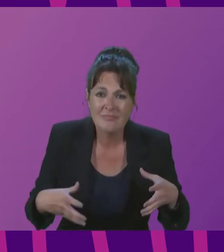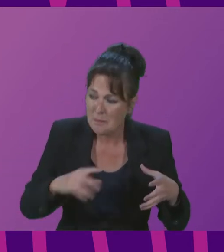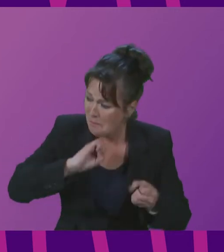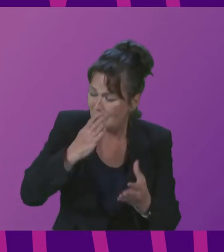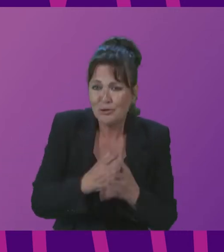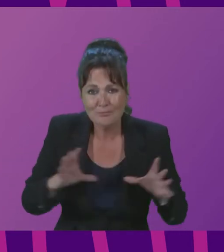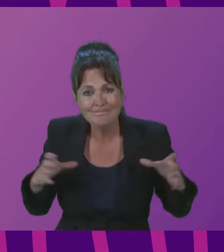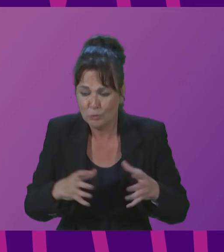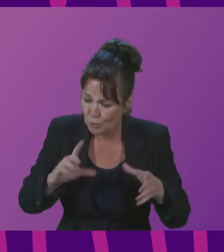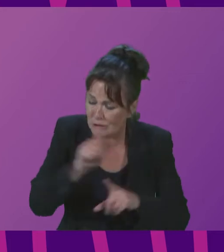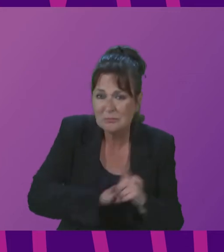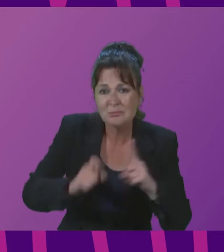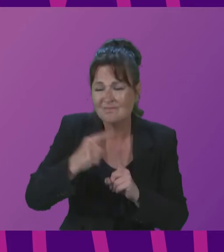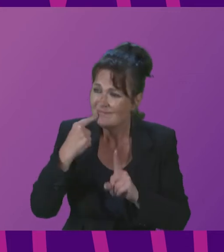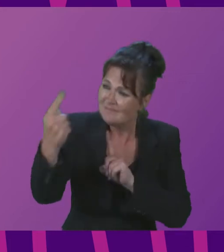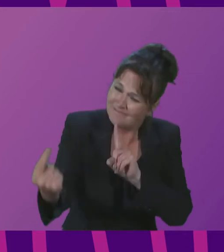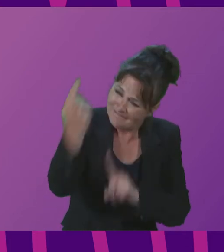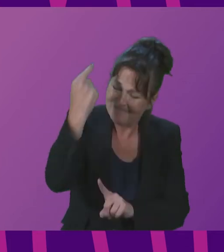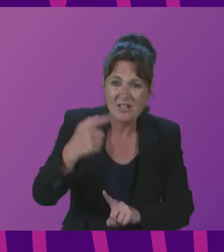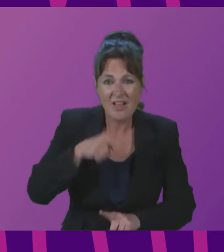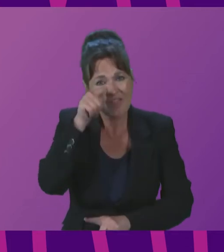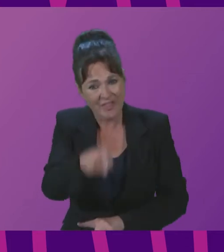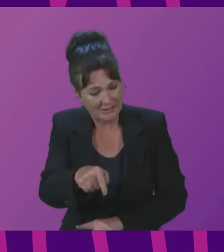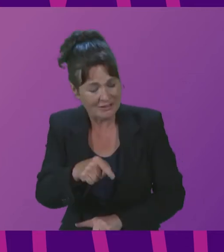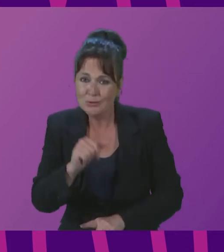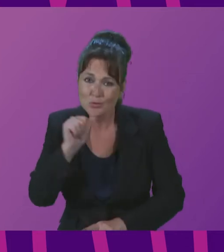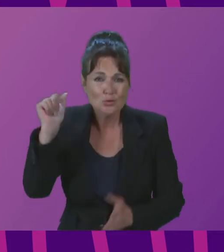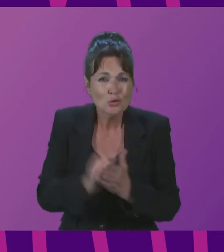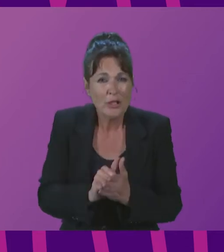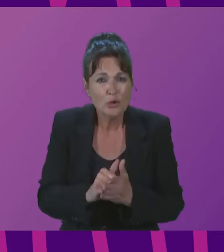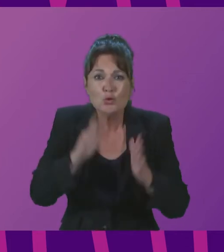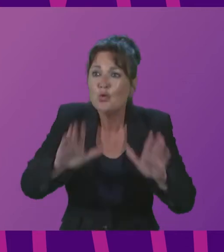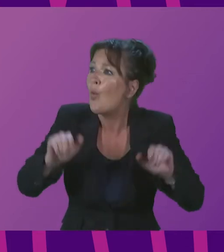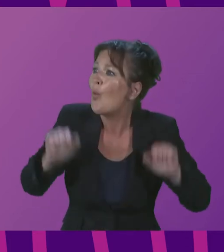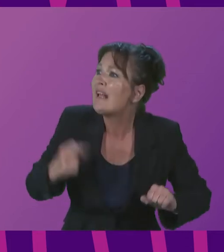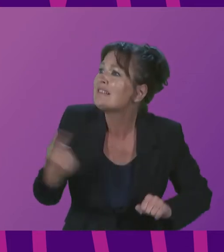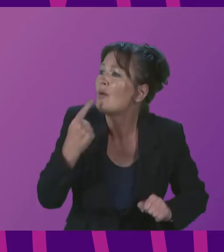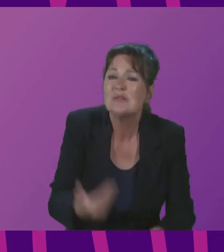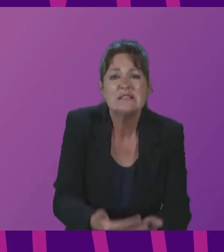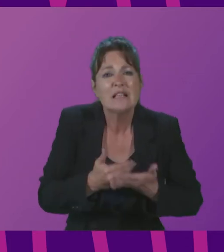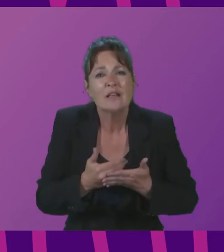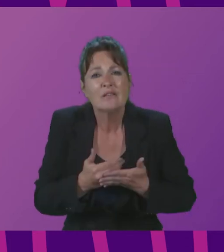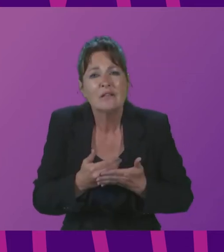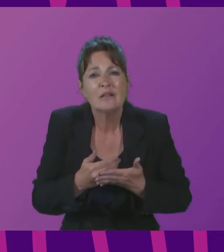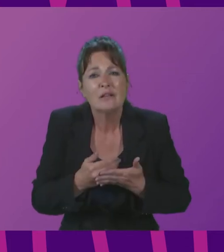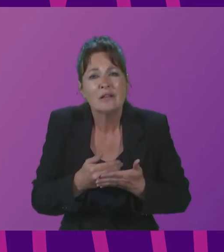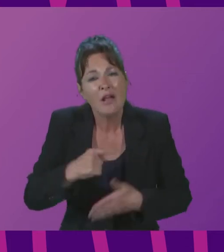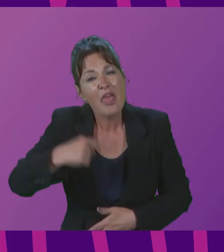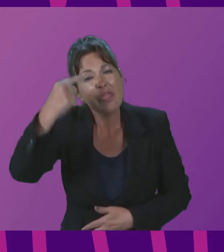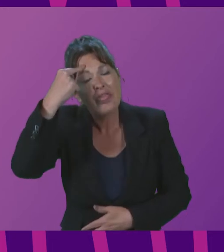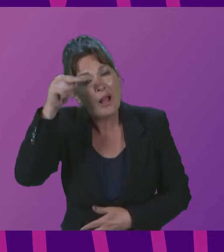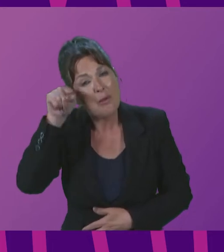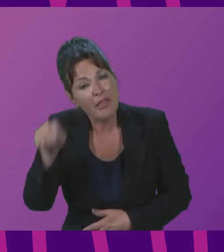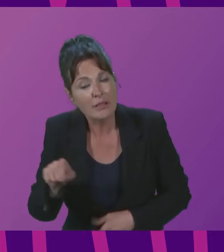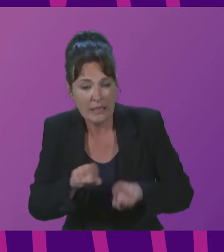out injustice and don't wait for someone to save you build on hope as you would on love